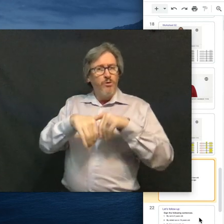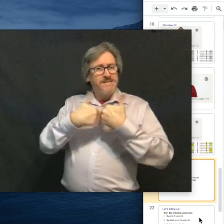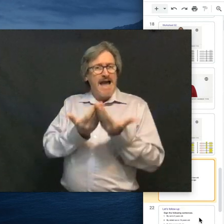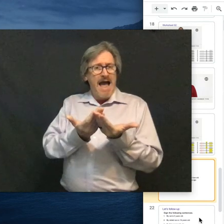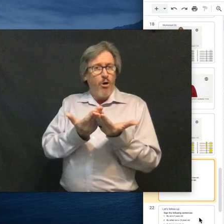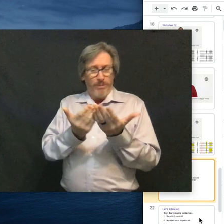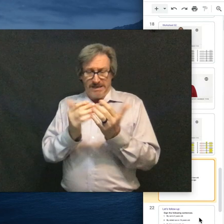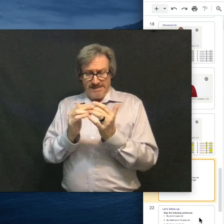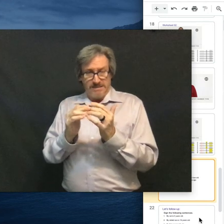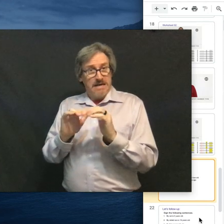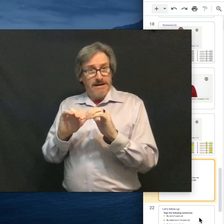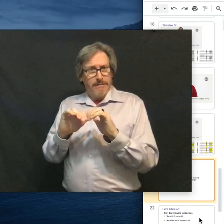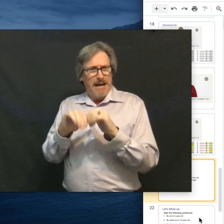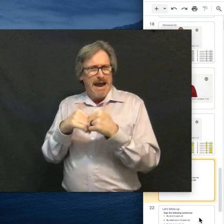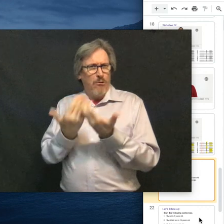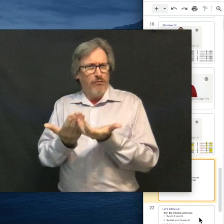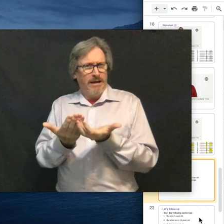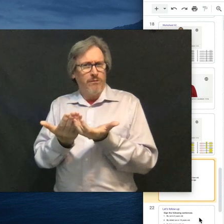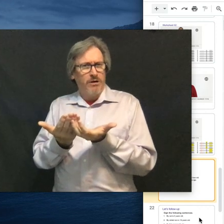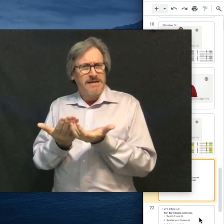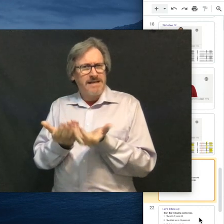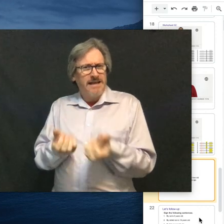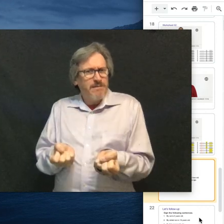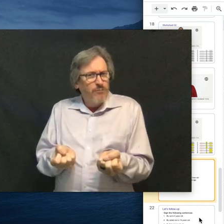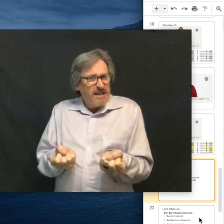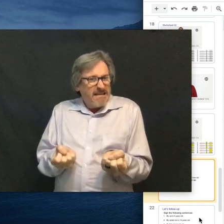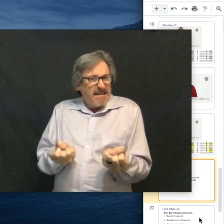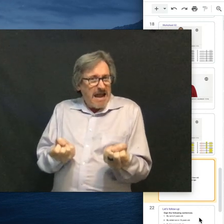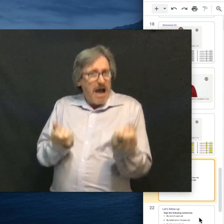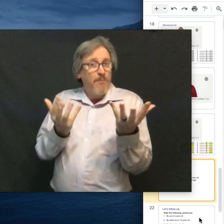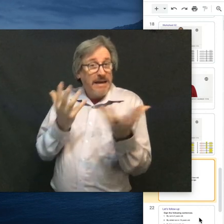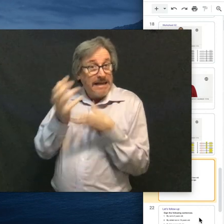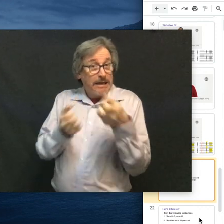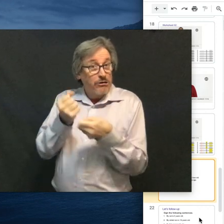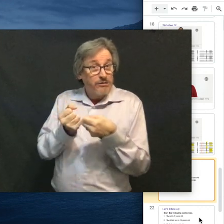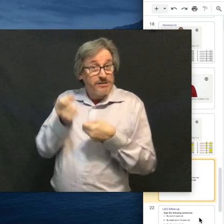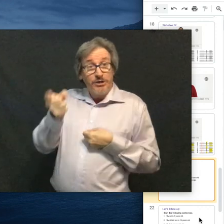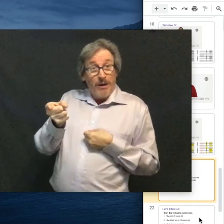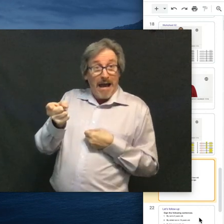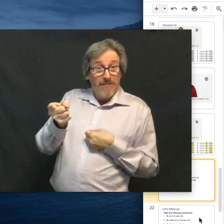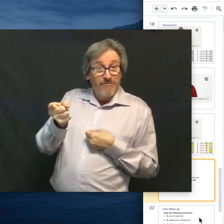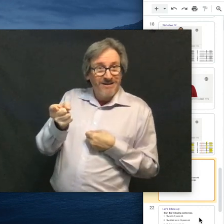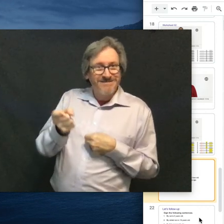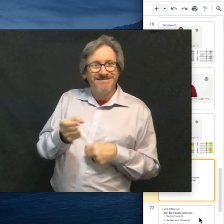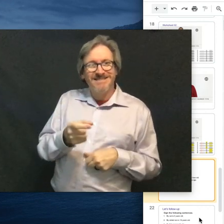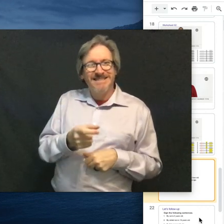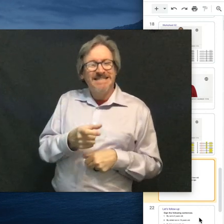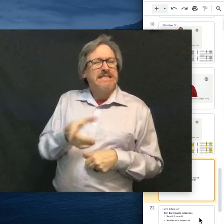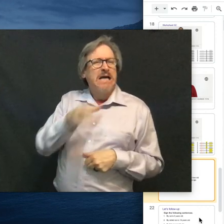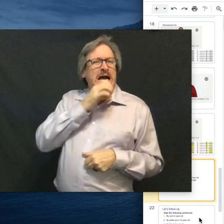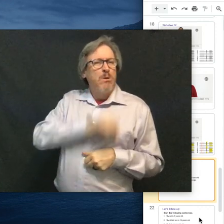We wouldn't say how, because it's not a how thing. We're asking, really, how many years do you have?